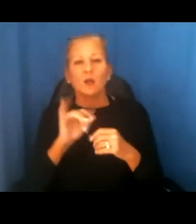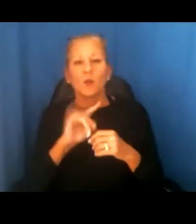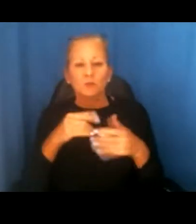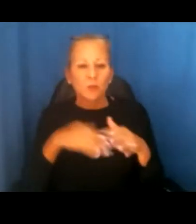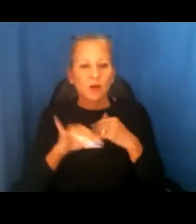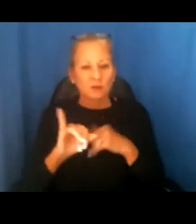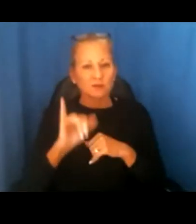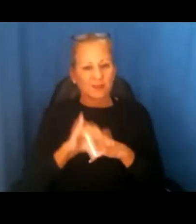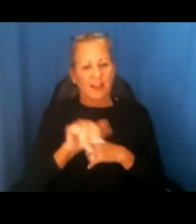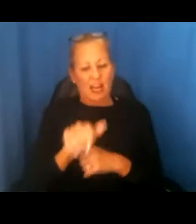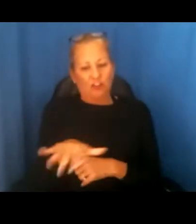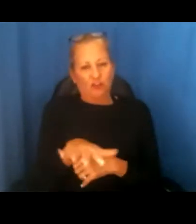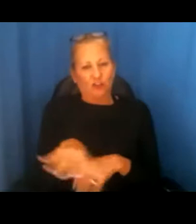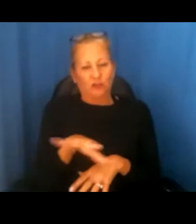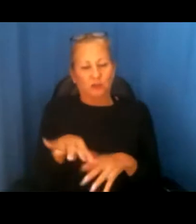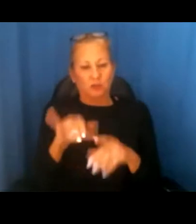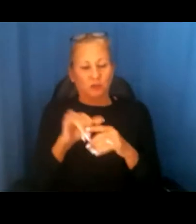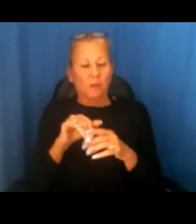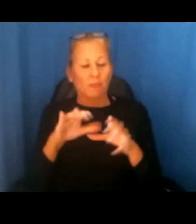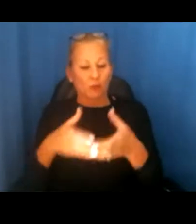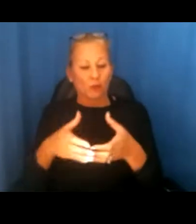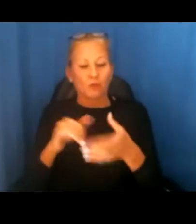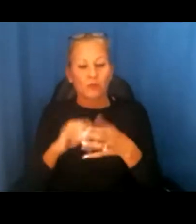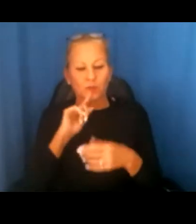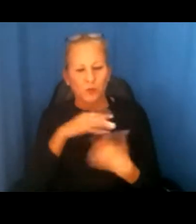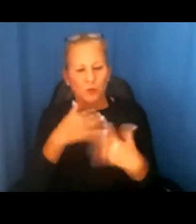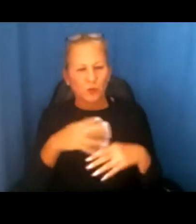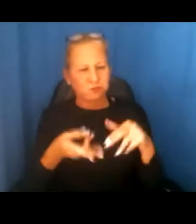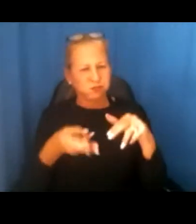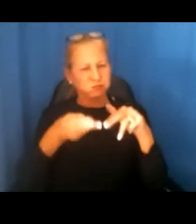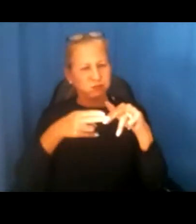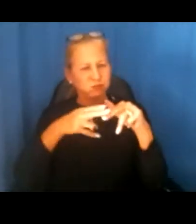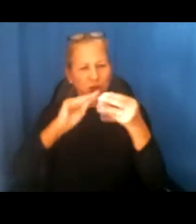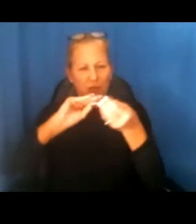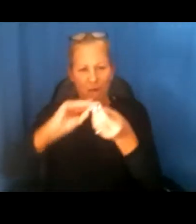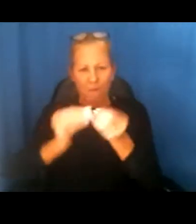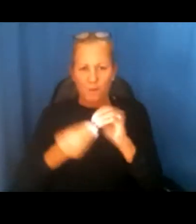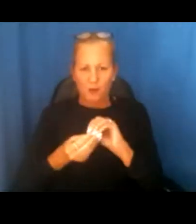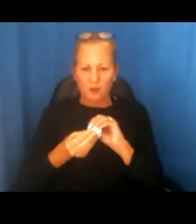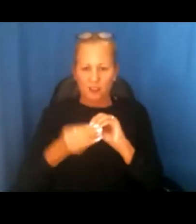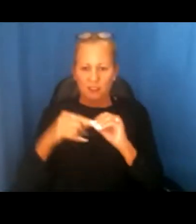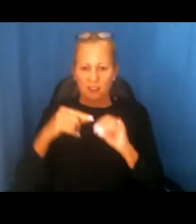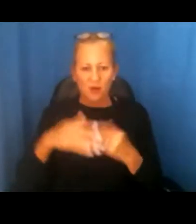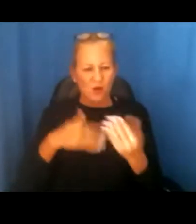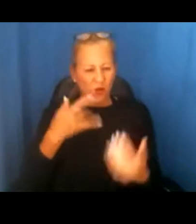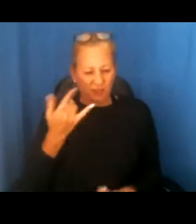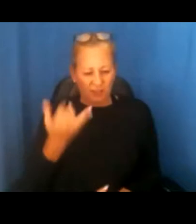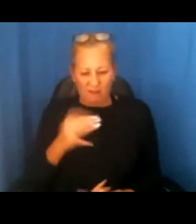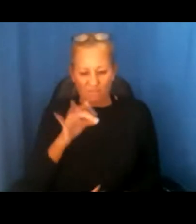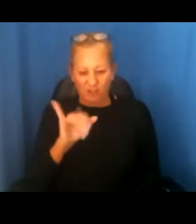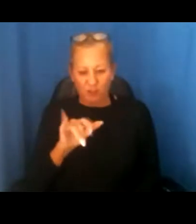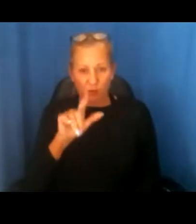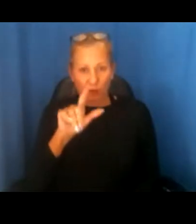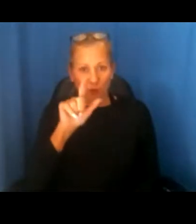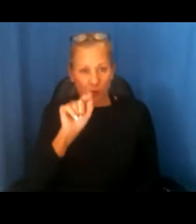Islanders. There has been a significant uptick this year. We're only halfway through fiscal year